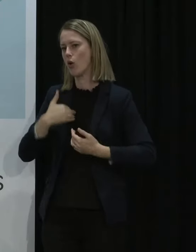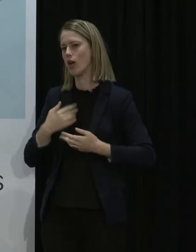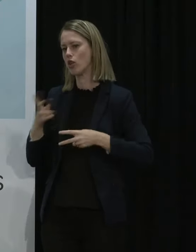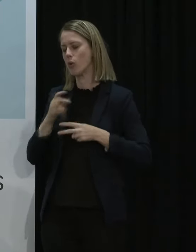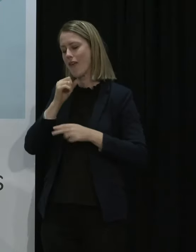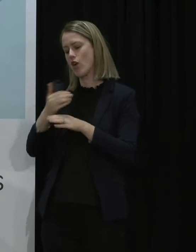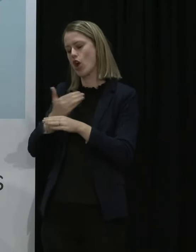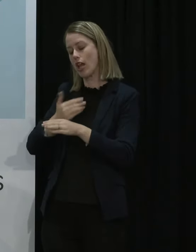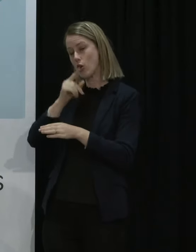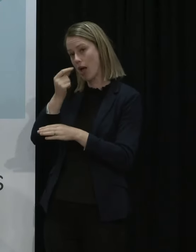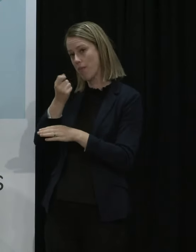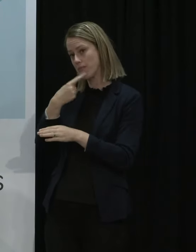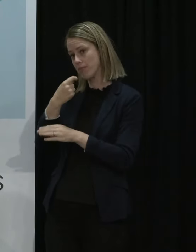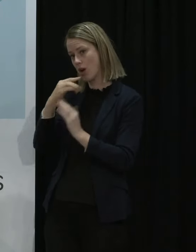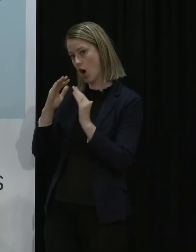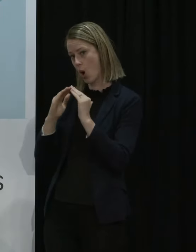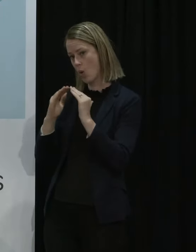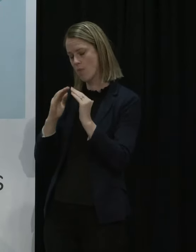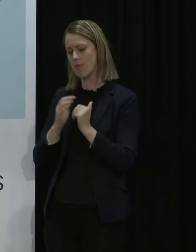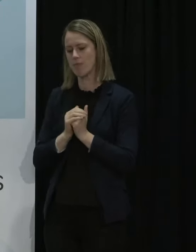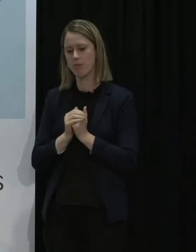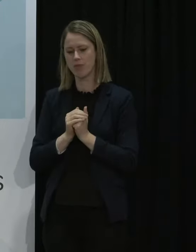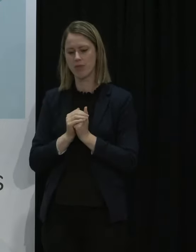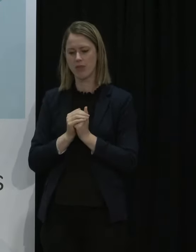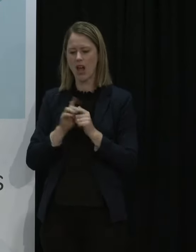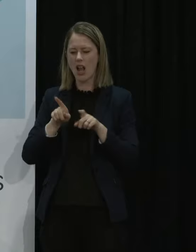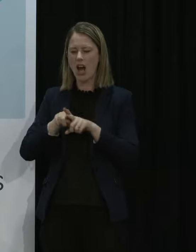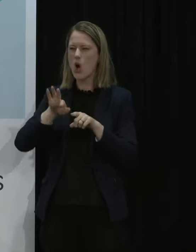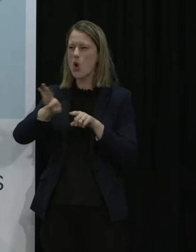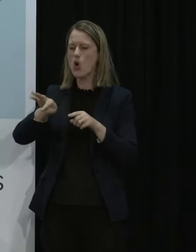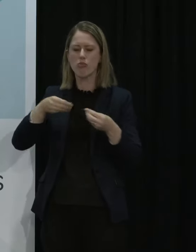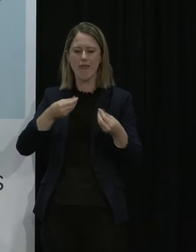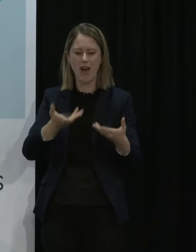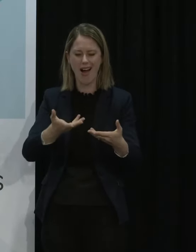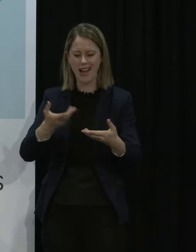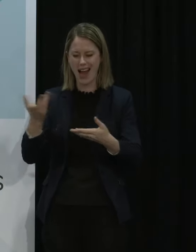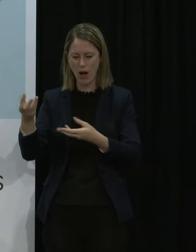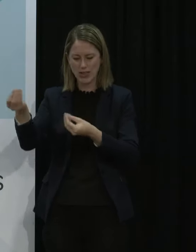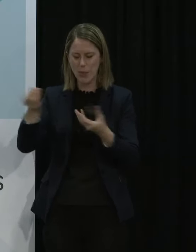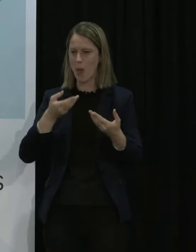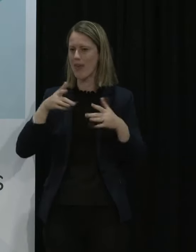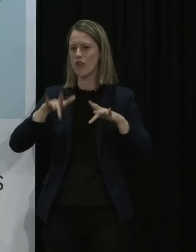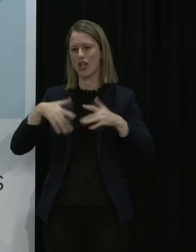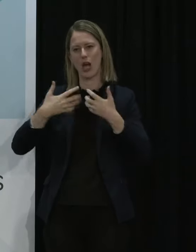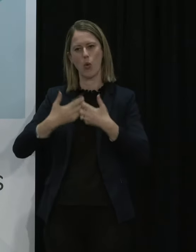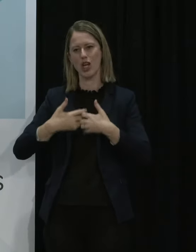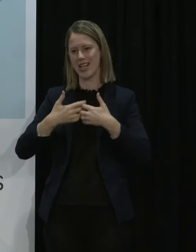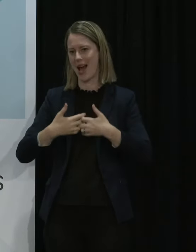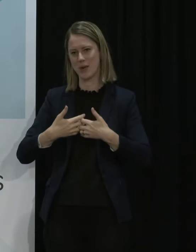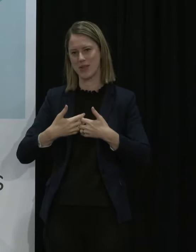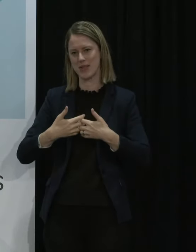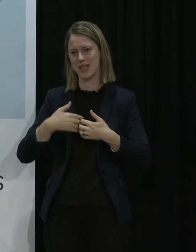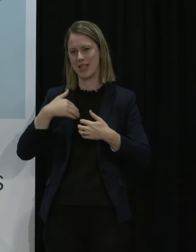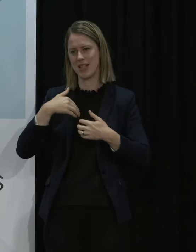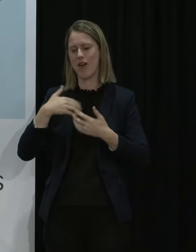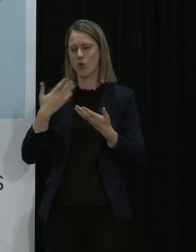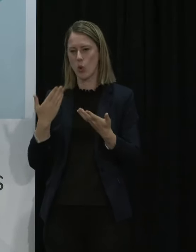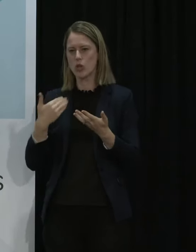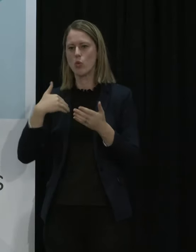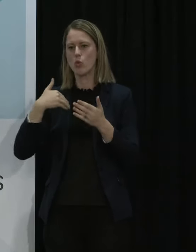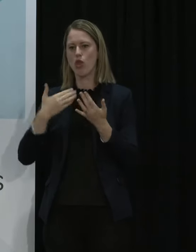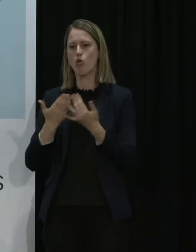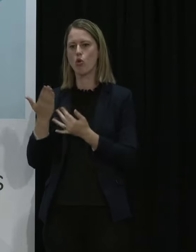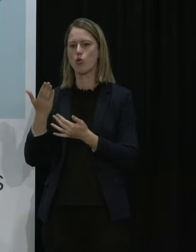used early all the issues around who would provide it how it would be supplied are still to be worked through obviously it needs to go through the MedSafe